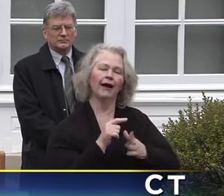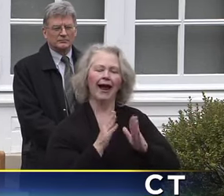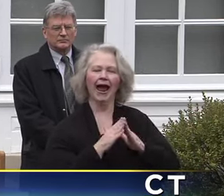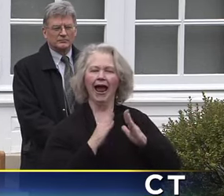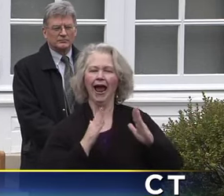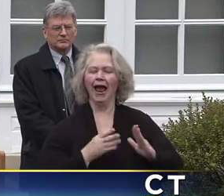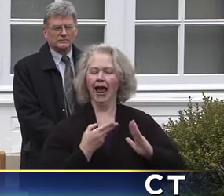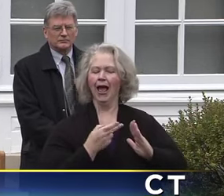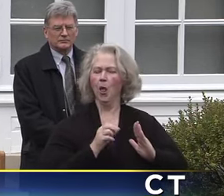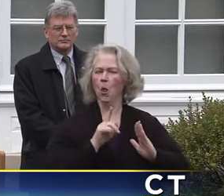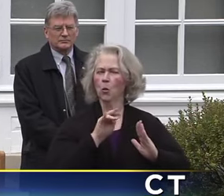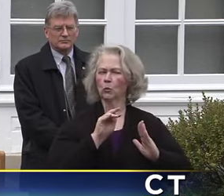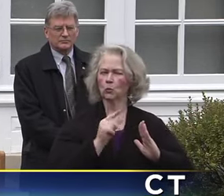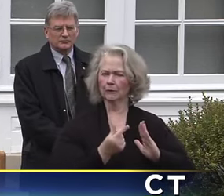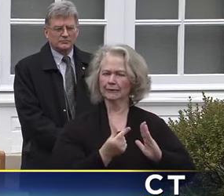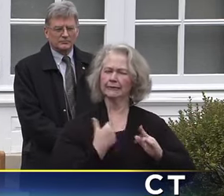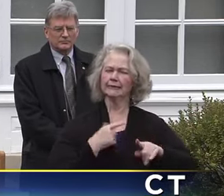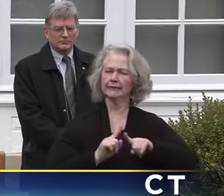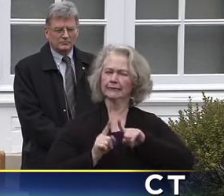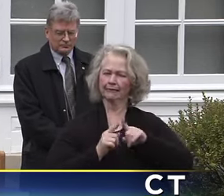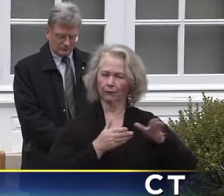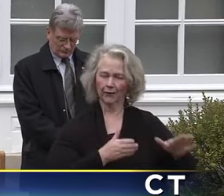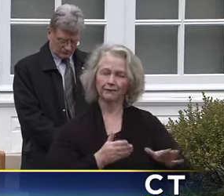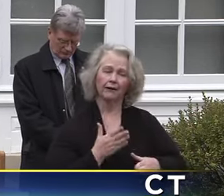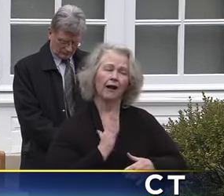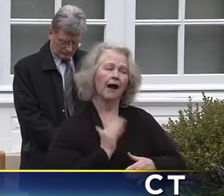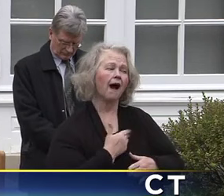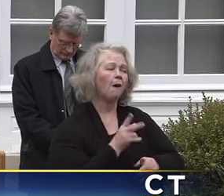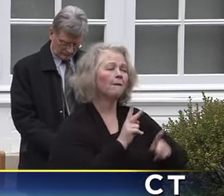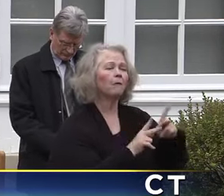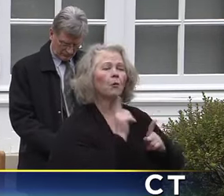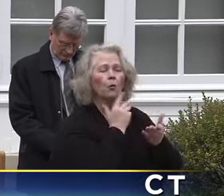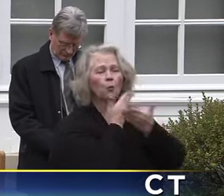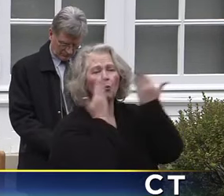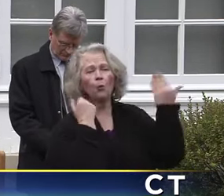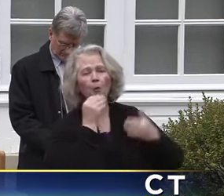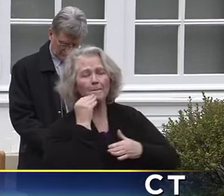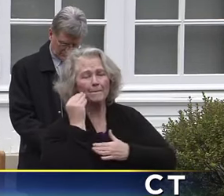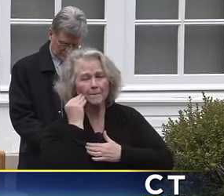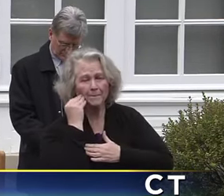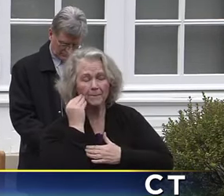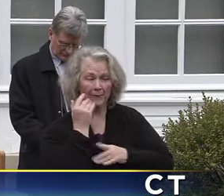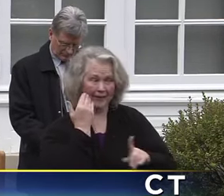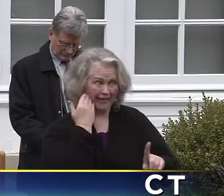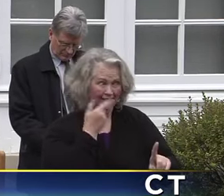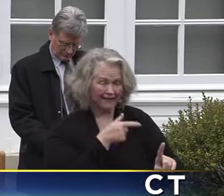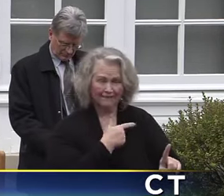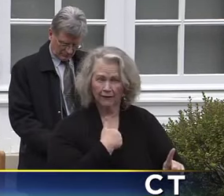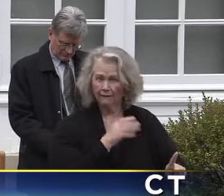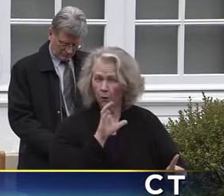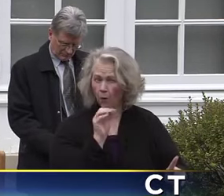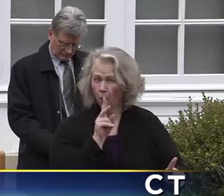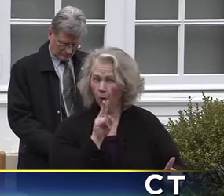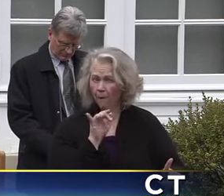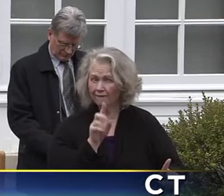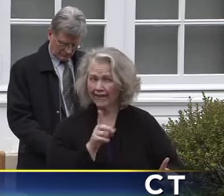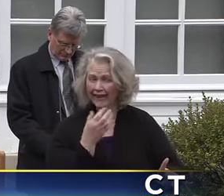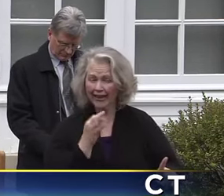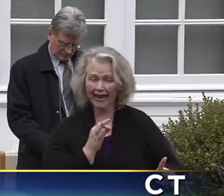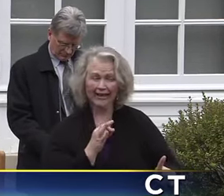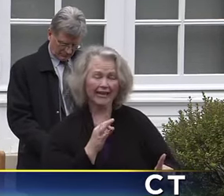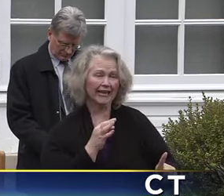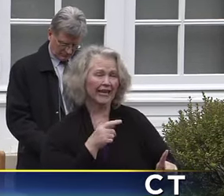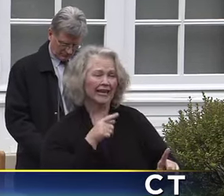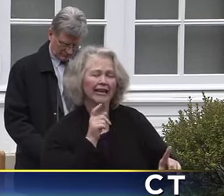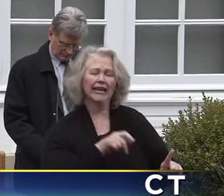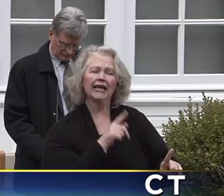in a couple of different ways. One, our homeless population. But if they have COVID-19, if they need 14 days